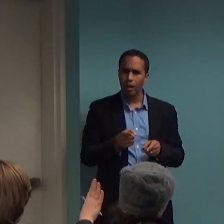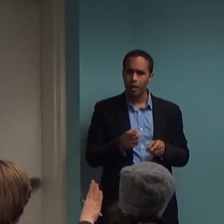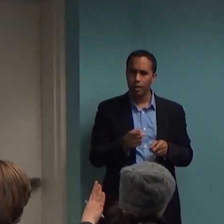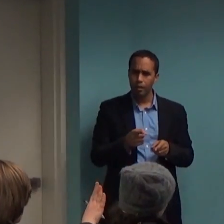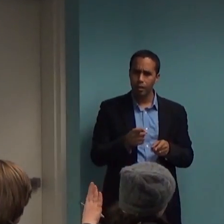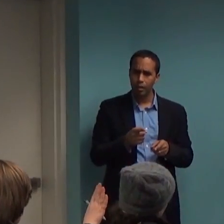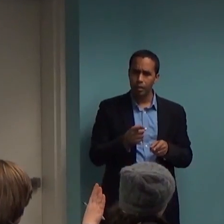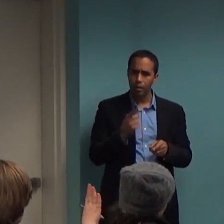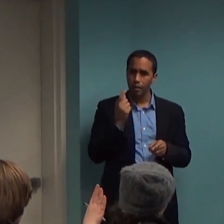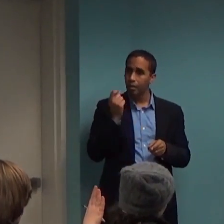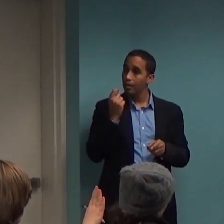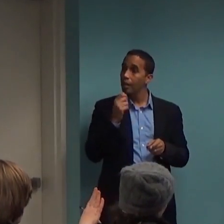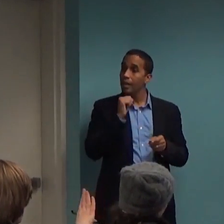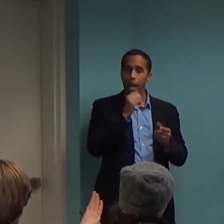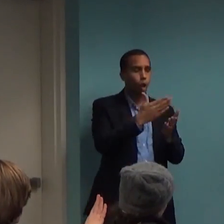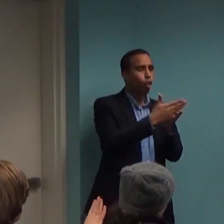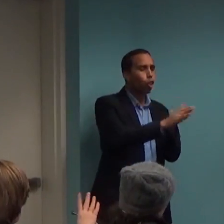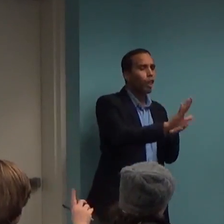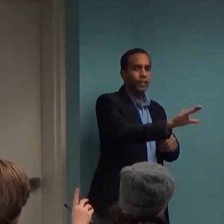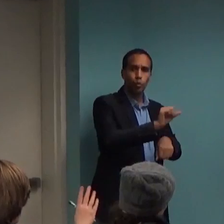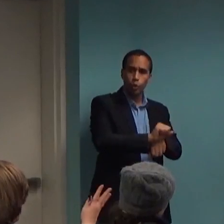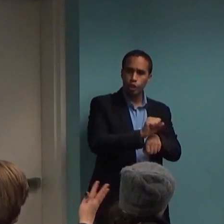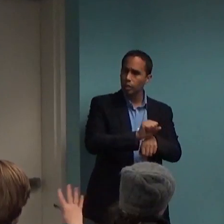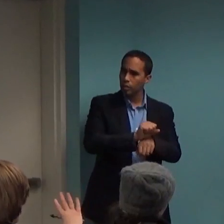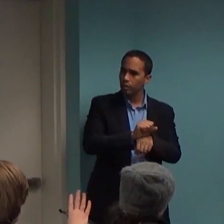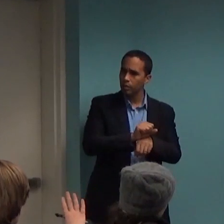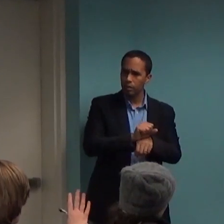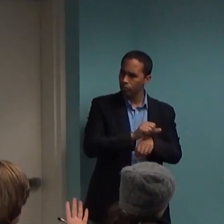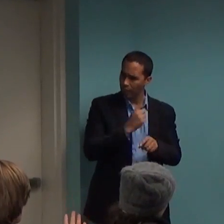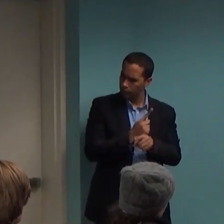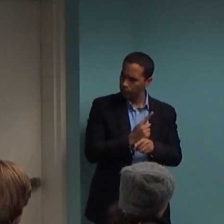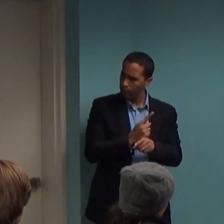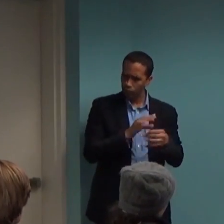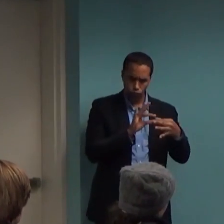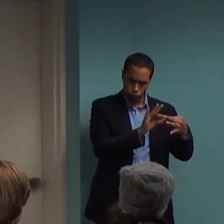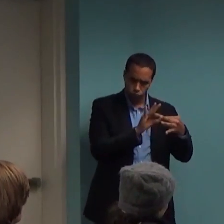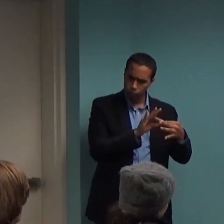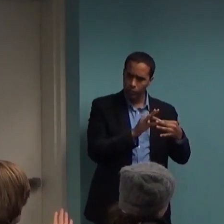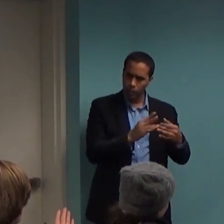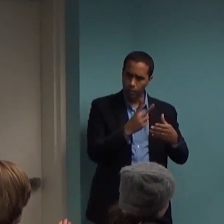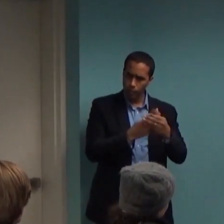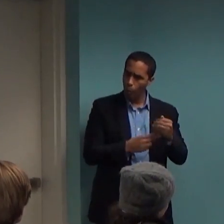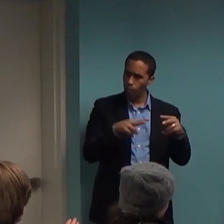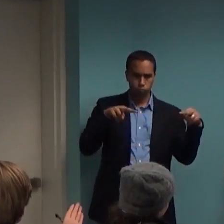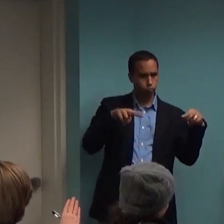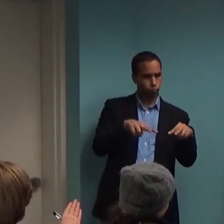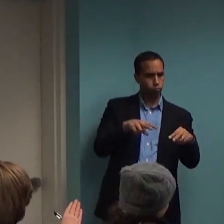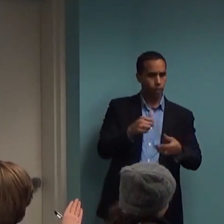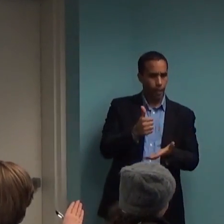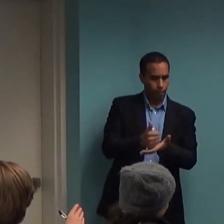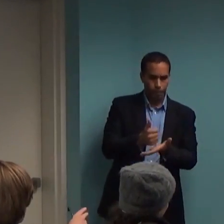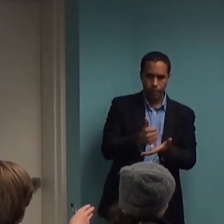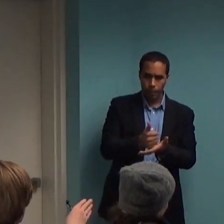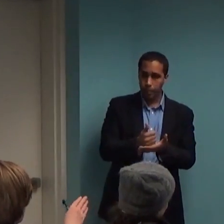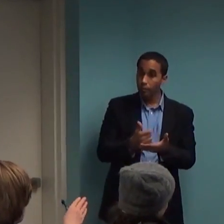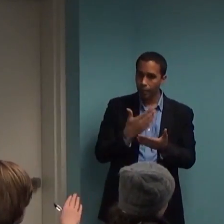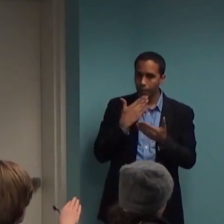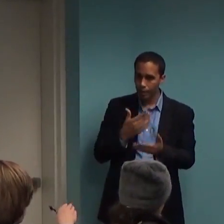dismiss the work of psychiatrists completely. No. Oh, yeah, yeah. No, definitely not. Yeah. No, I agree. anticipate the change in